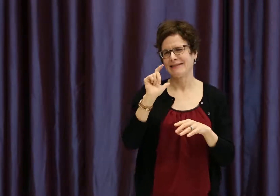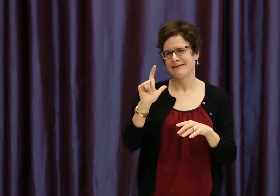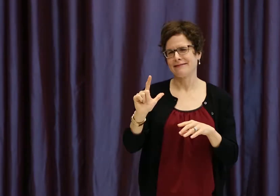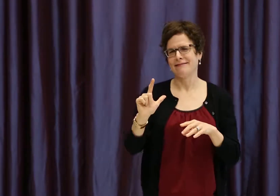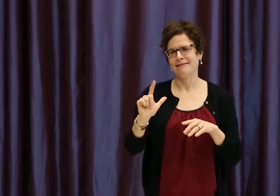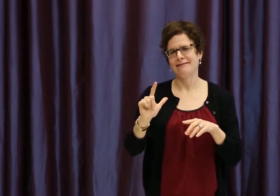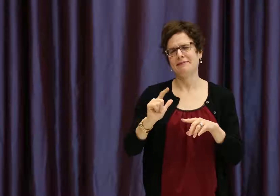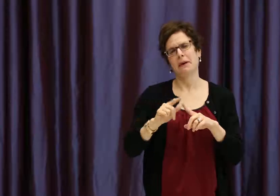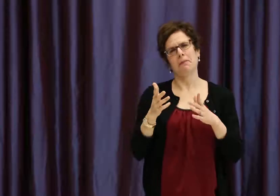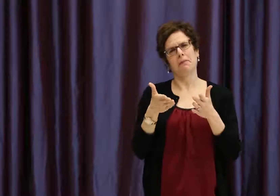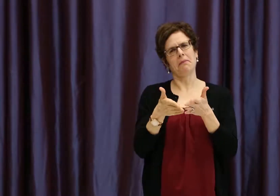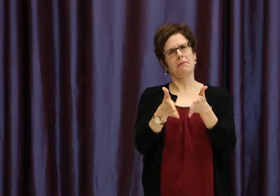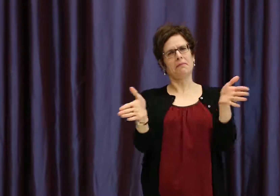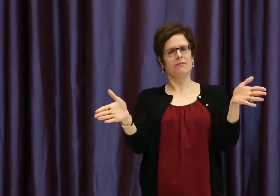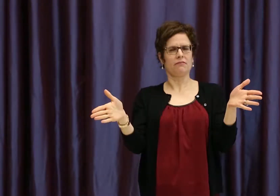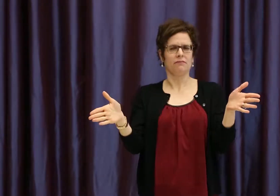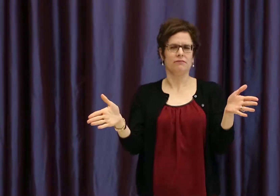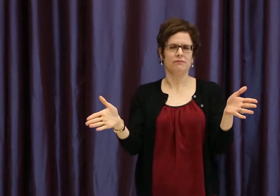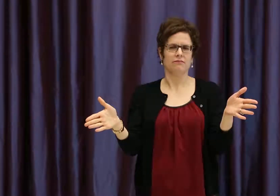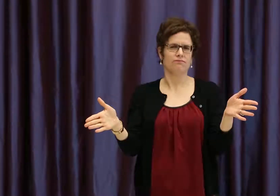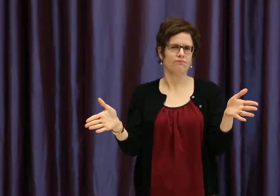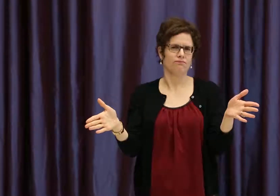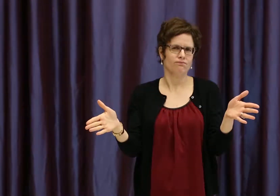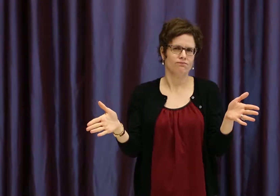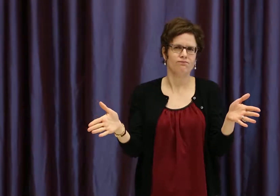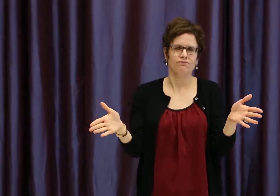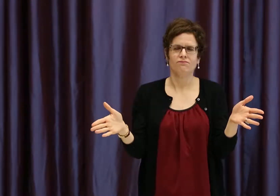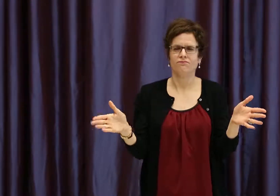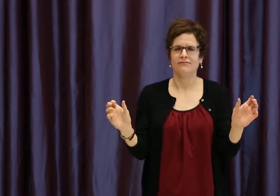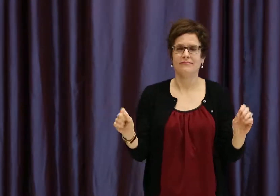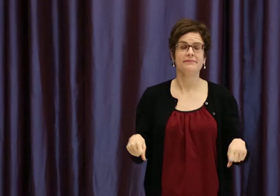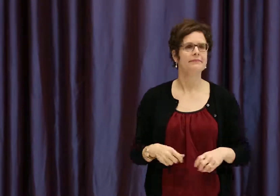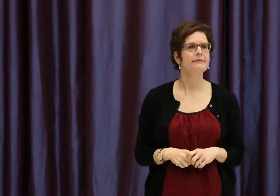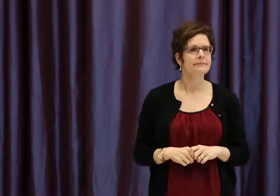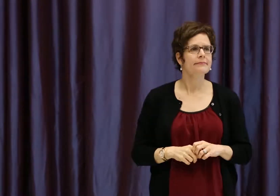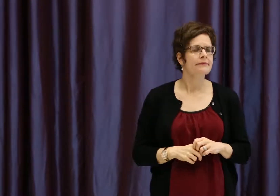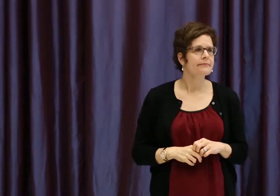This is specifically for American Sign Language, however I'll be speaking in a broader sense today.